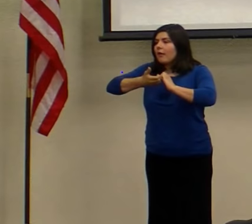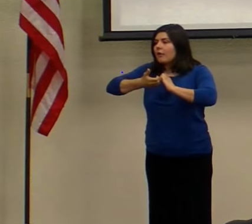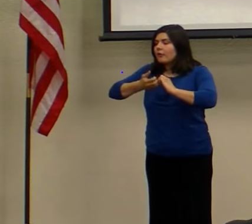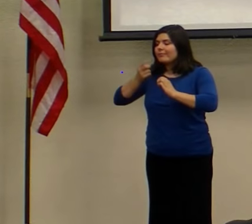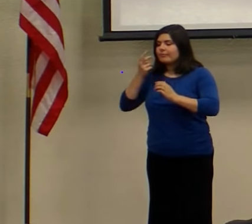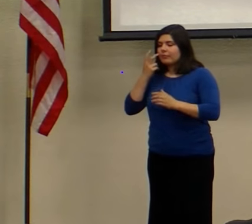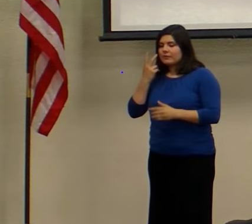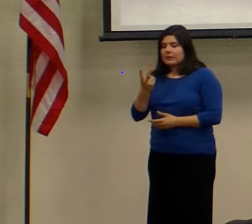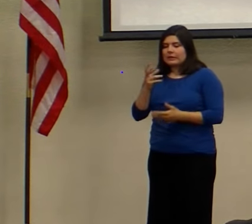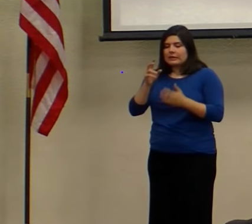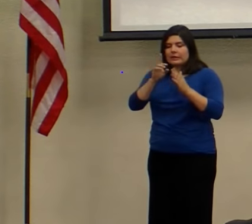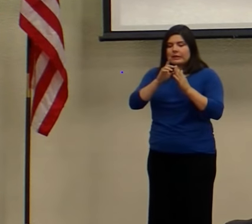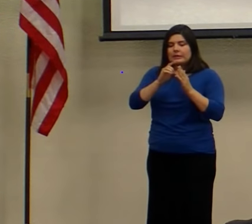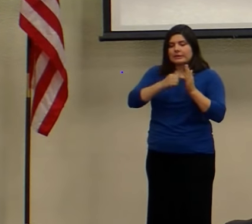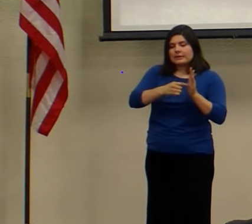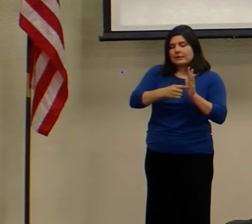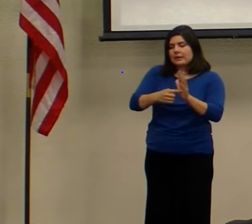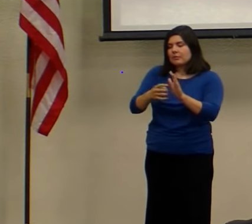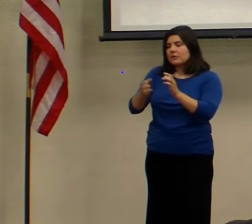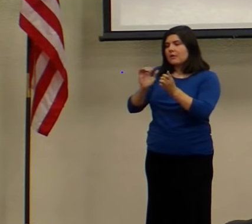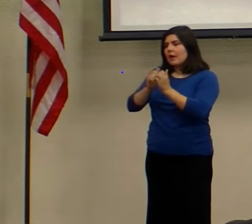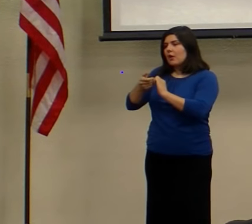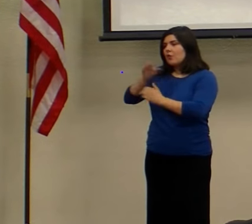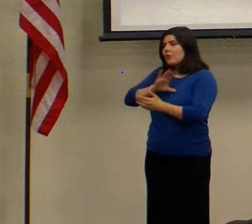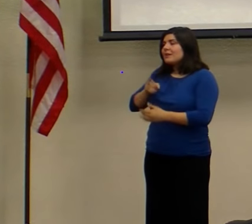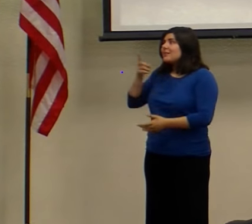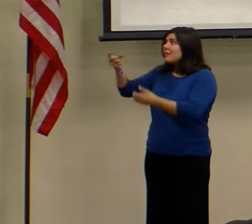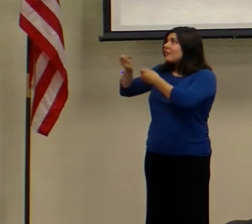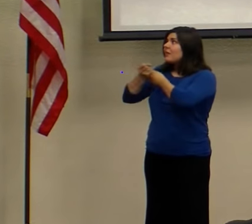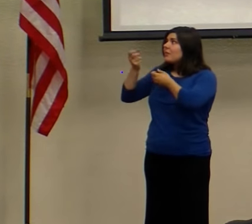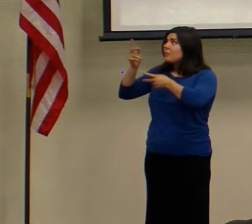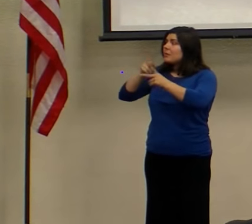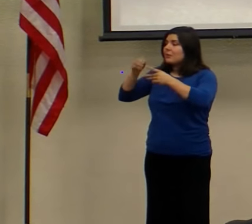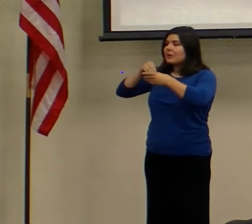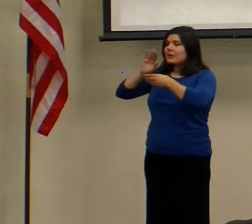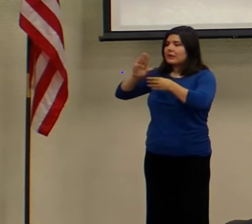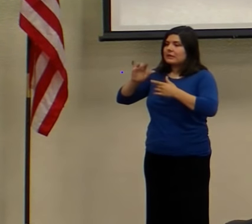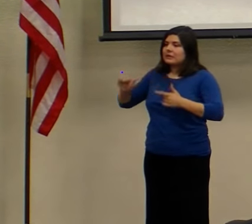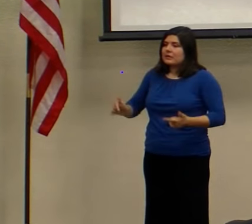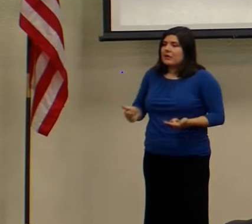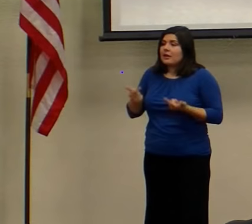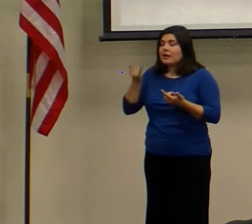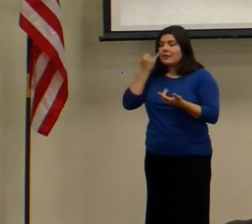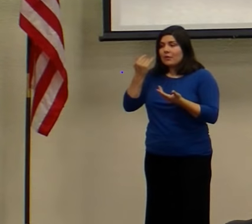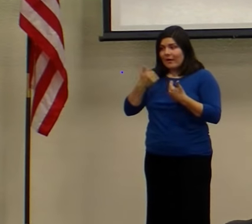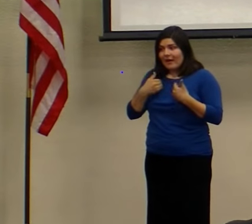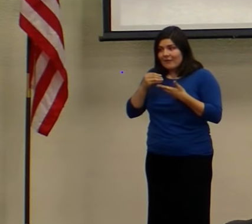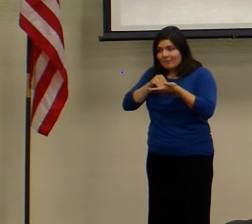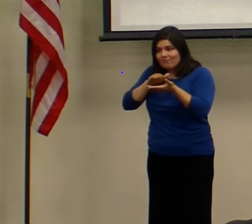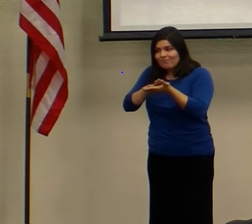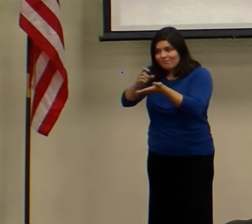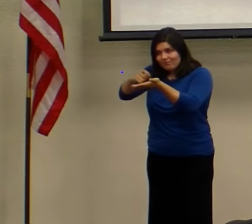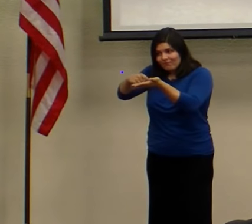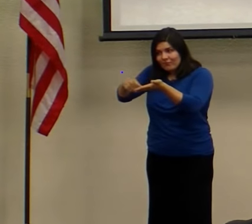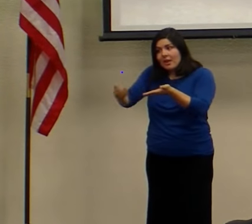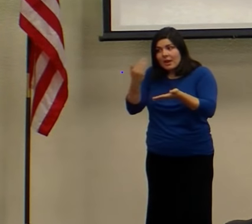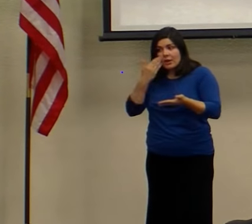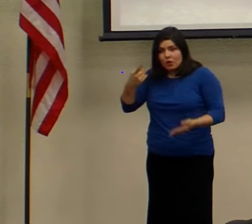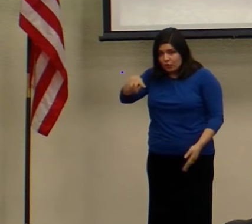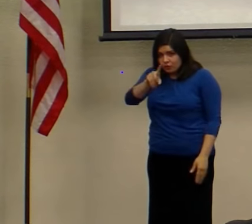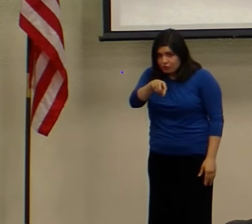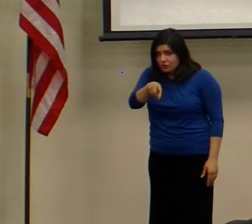of how Christ loved the people in his life. And if you're taking notes, which I know you should be,